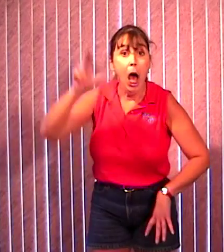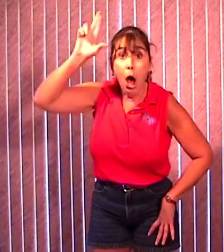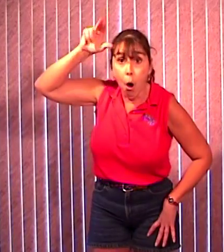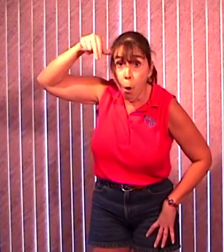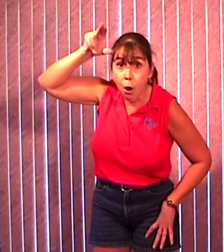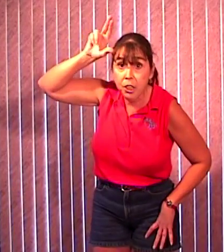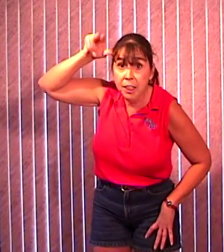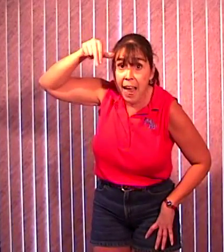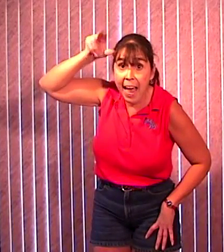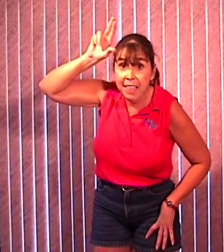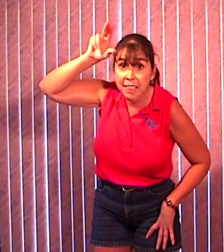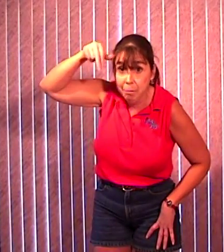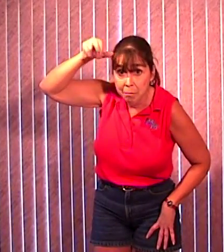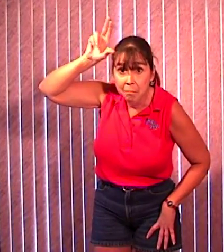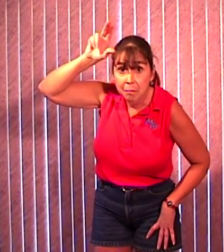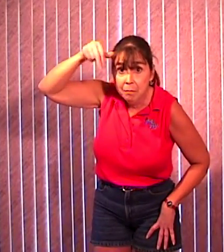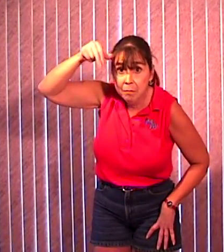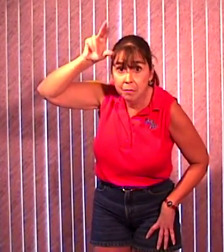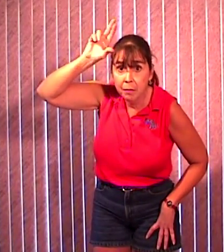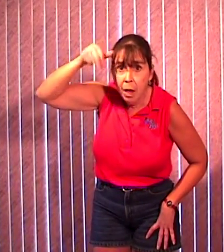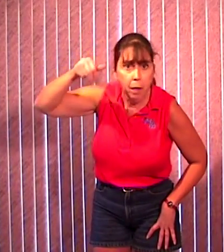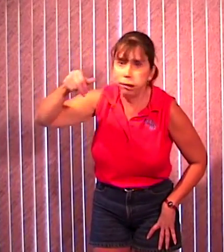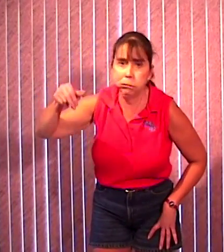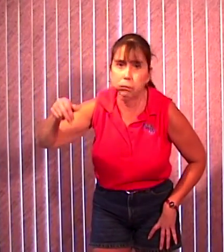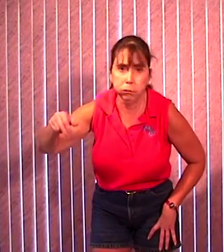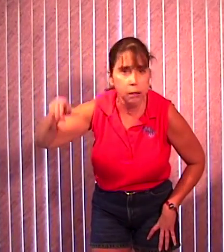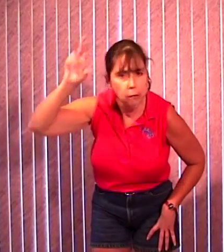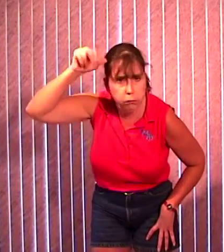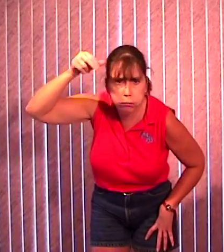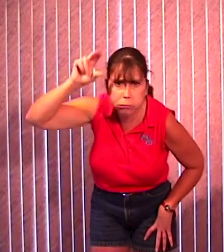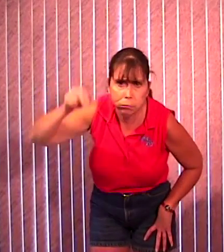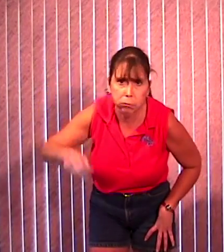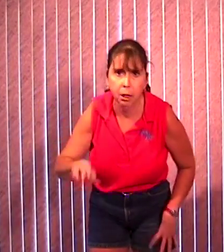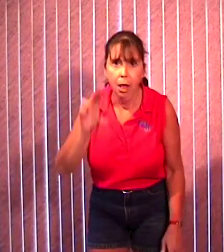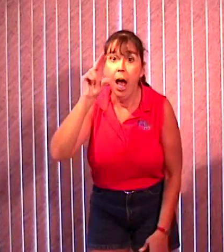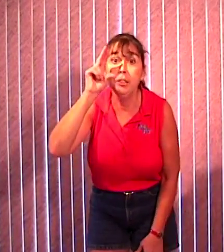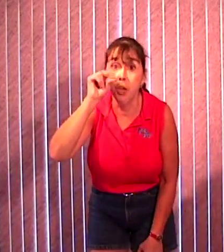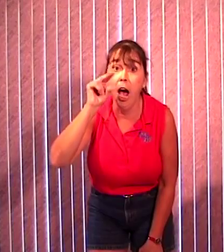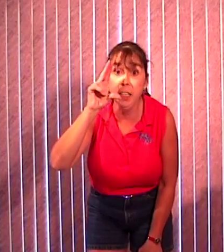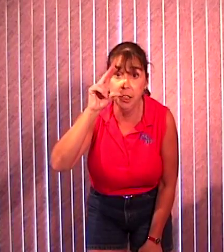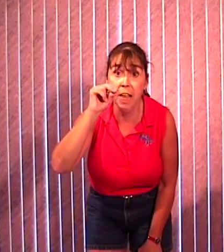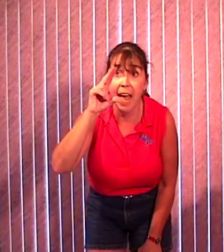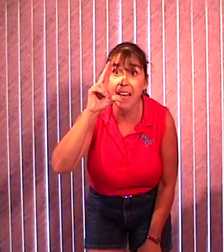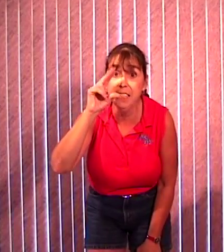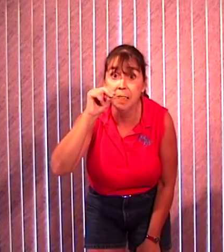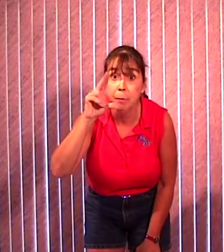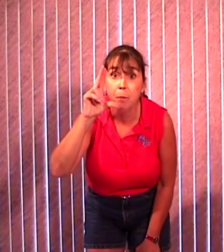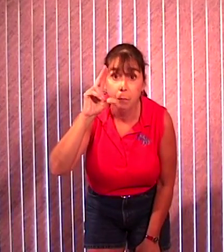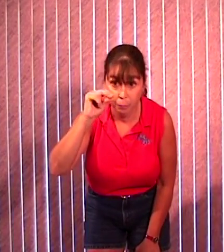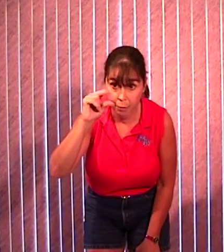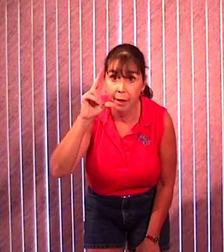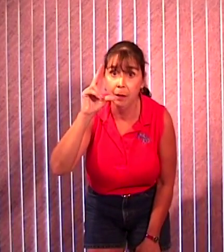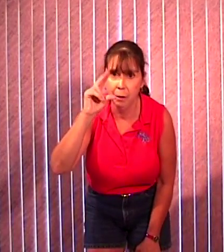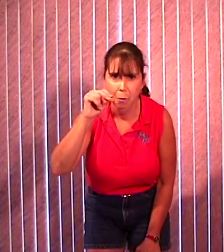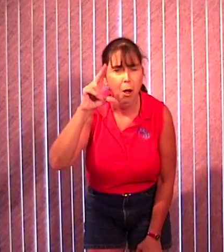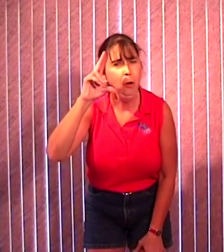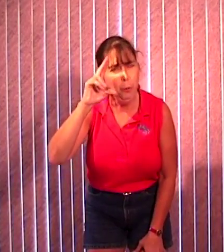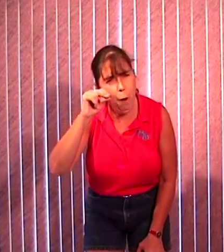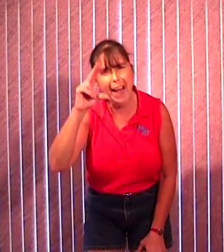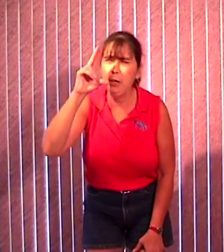A horse says nay nay. A duck says quack quack. Quack